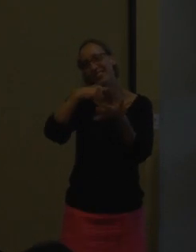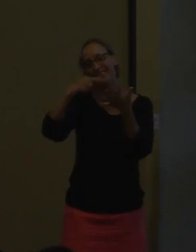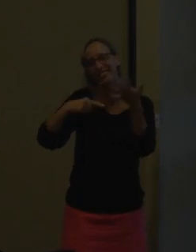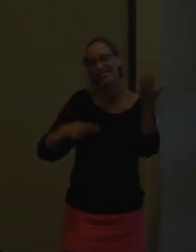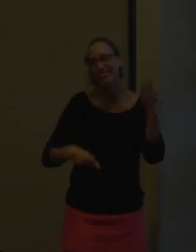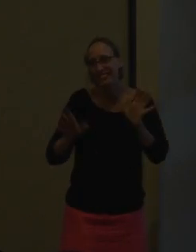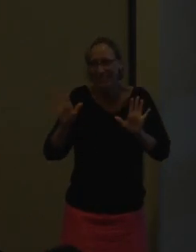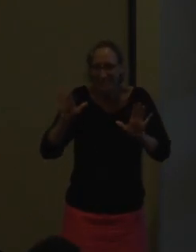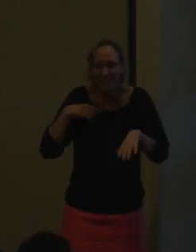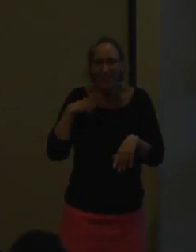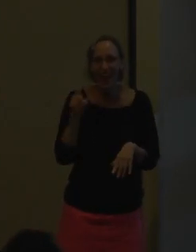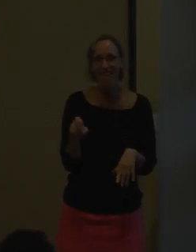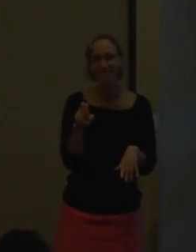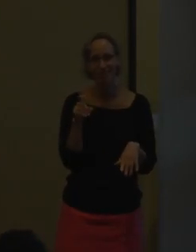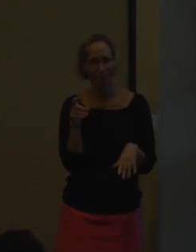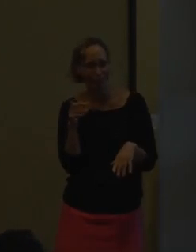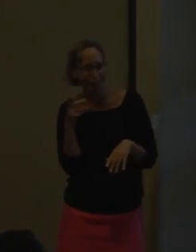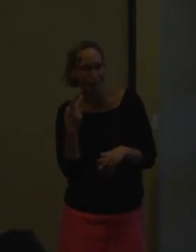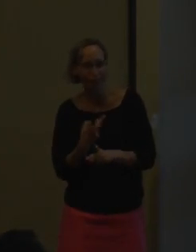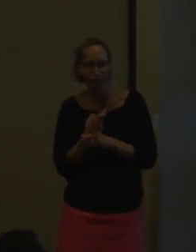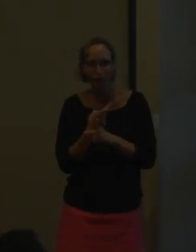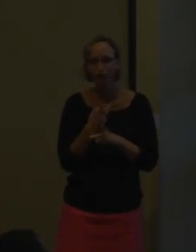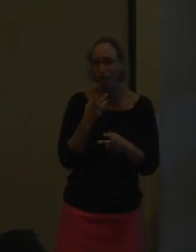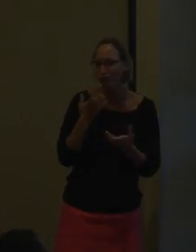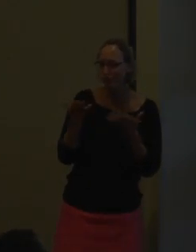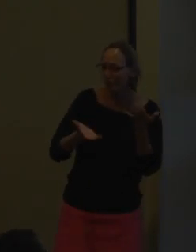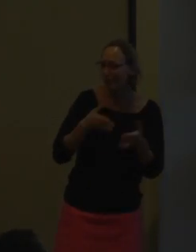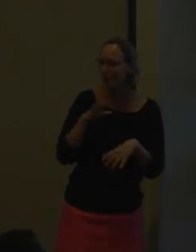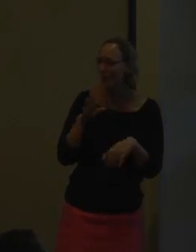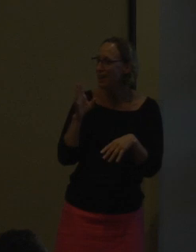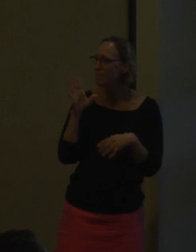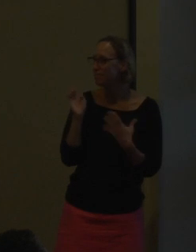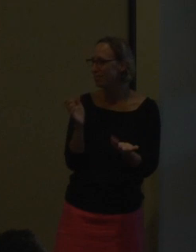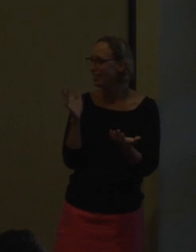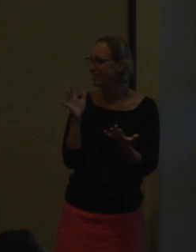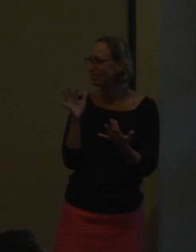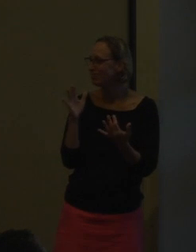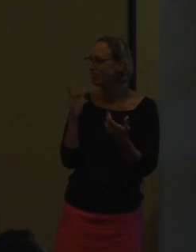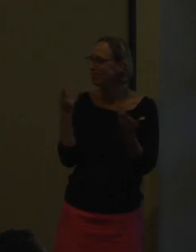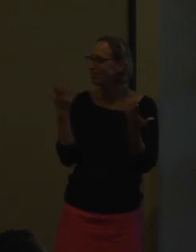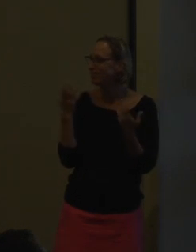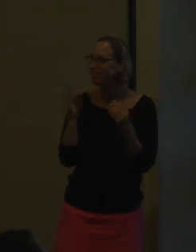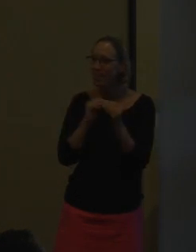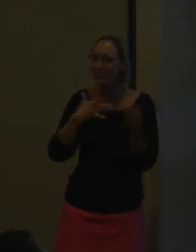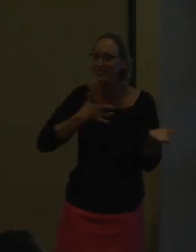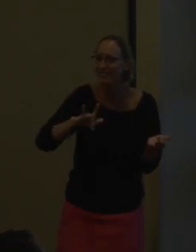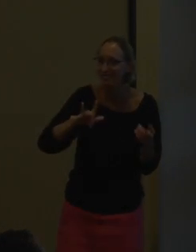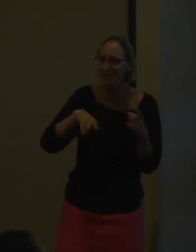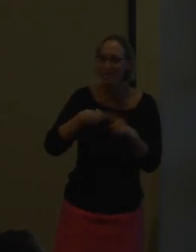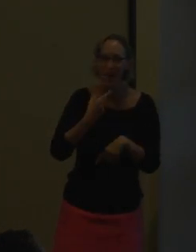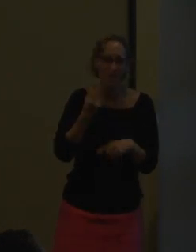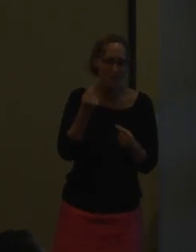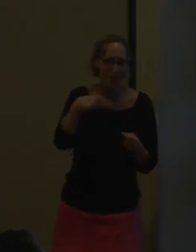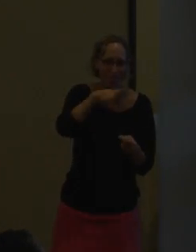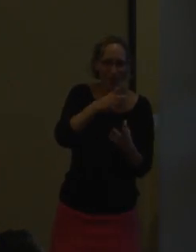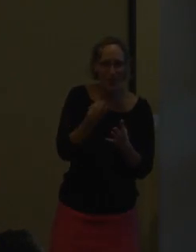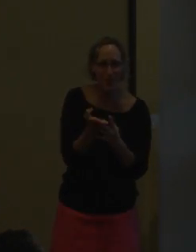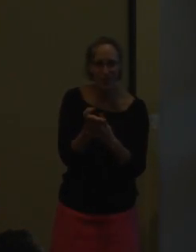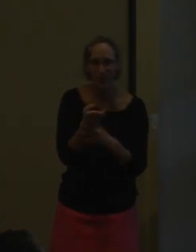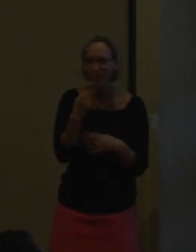say, hey, research says this, this, and that. We have to really be careful and be sensitive about what they are